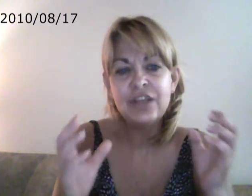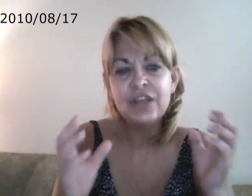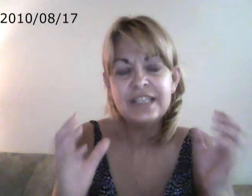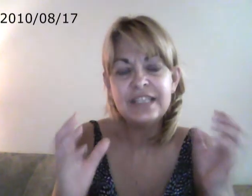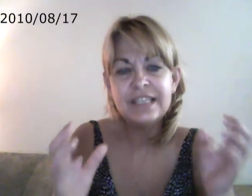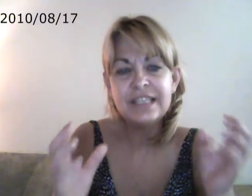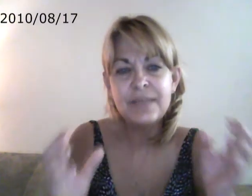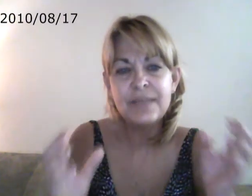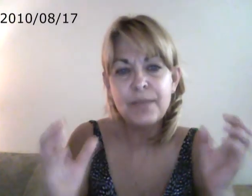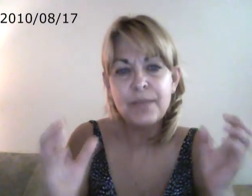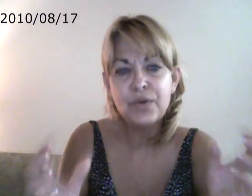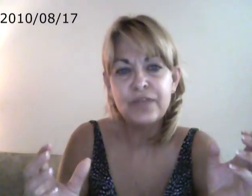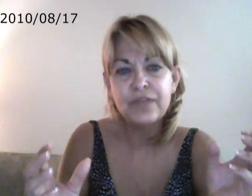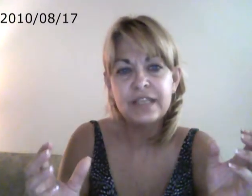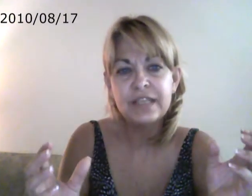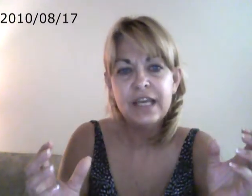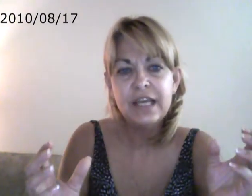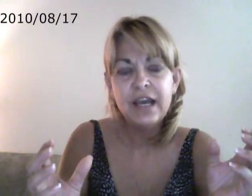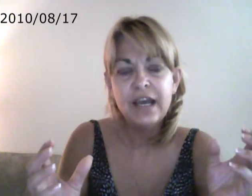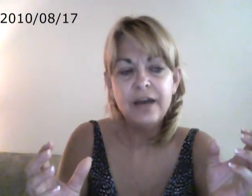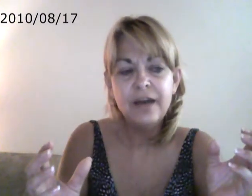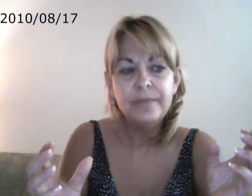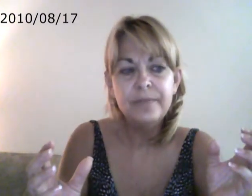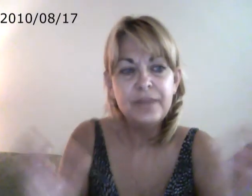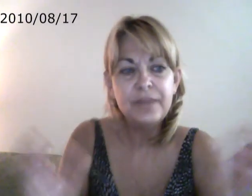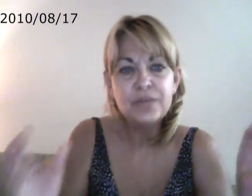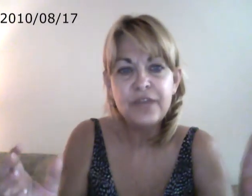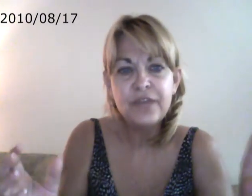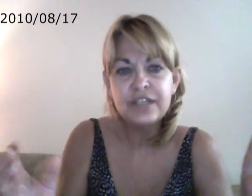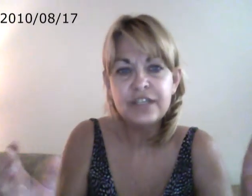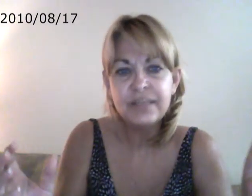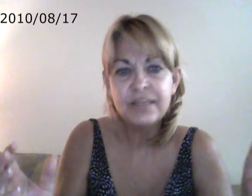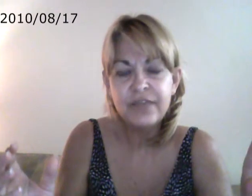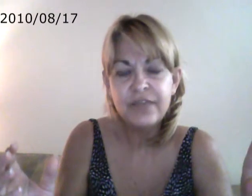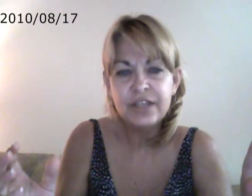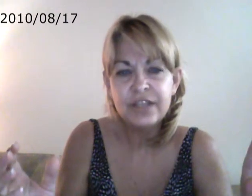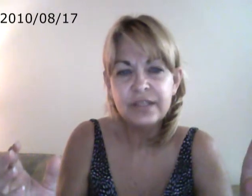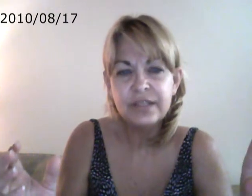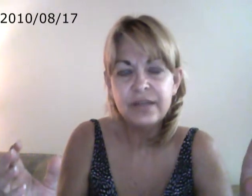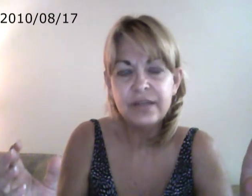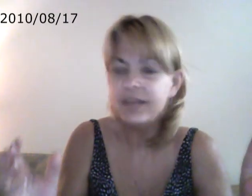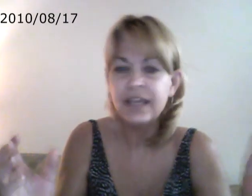see something perfect. But there's perfection and imperfection. You know, like